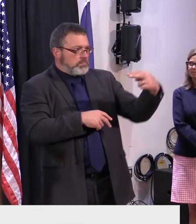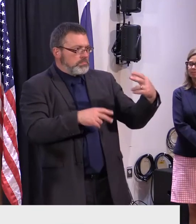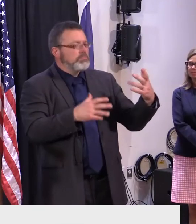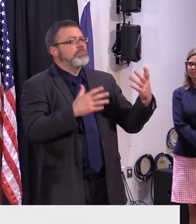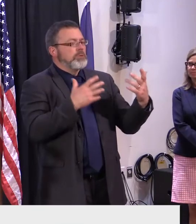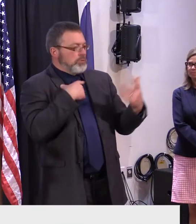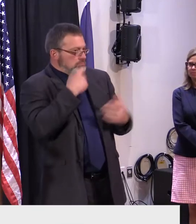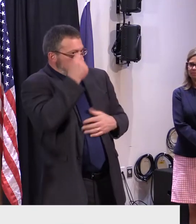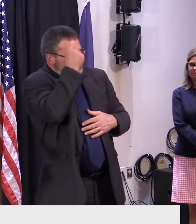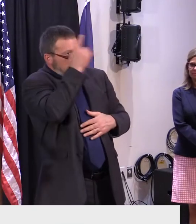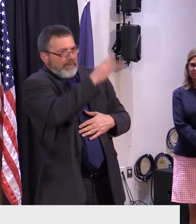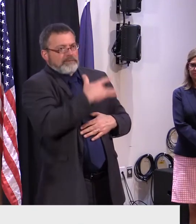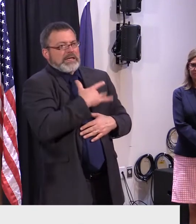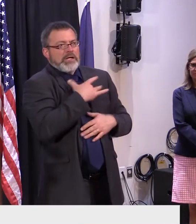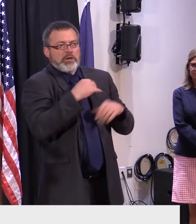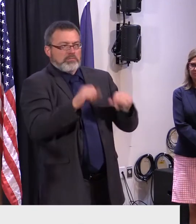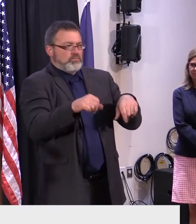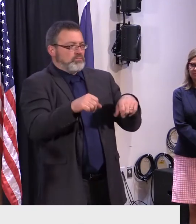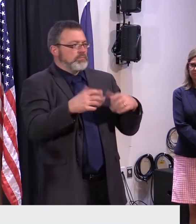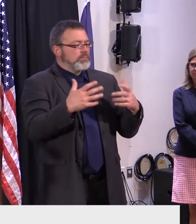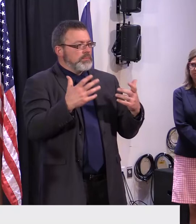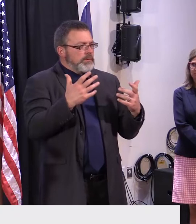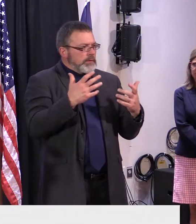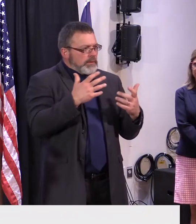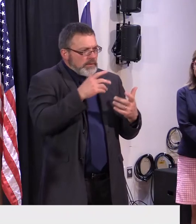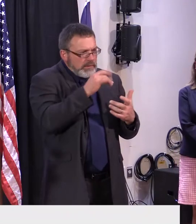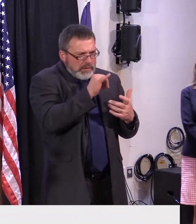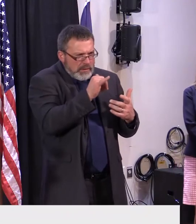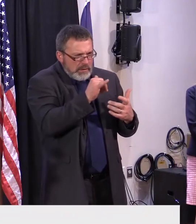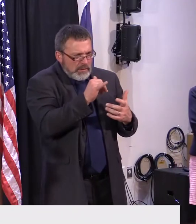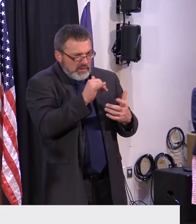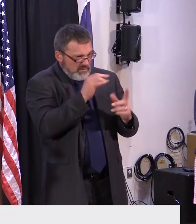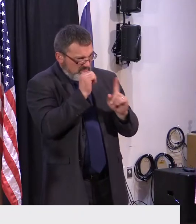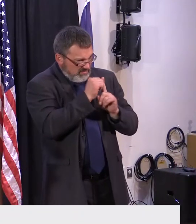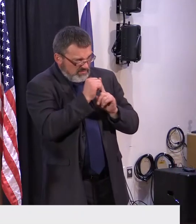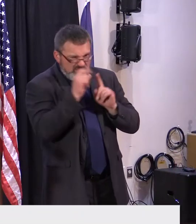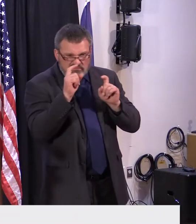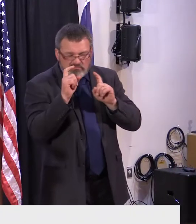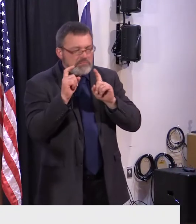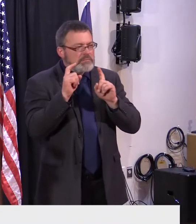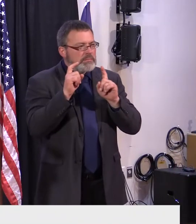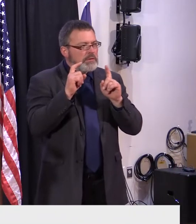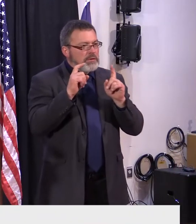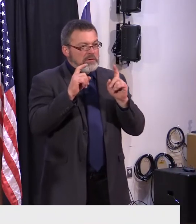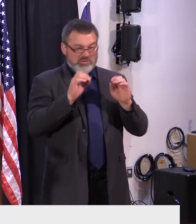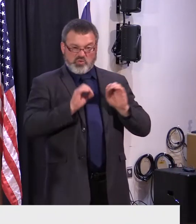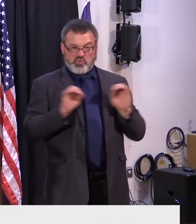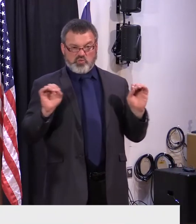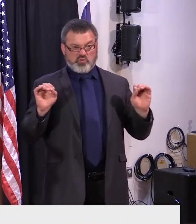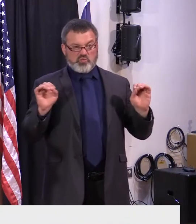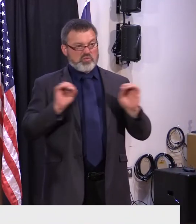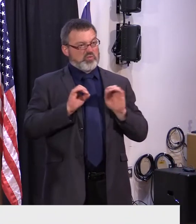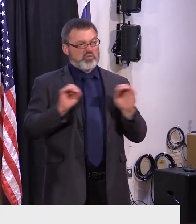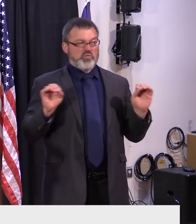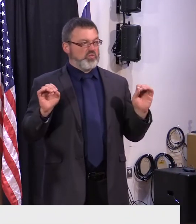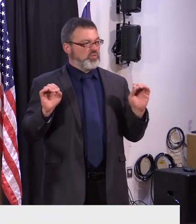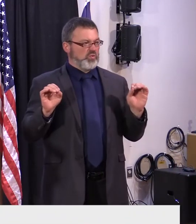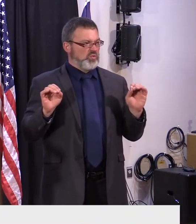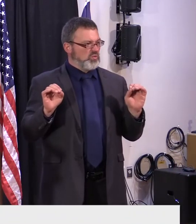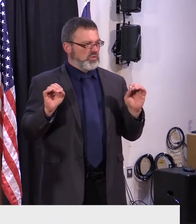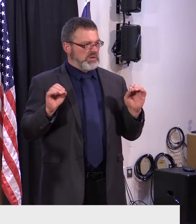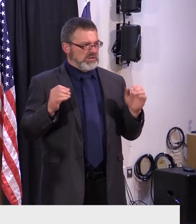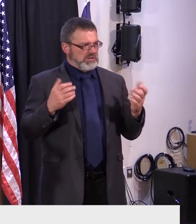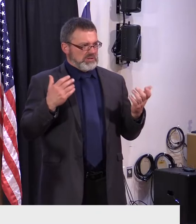to suspect their imposters or fraud um in um in any way